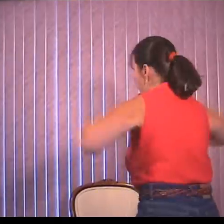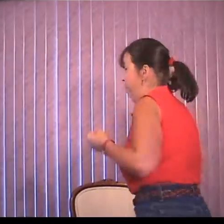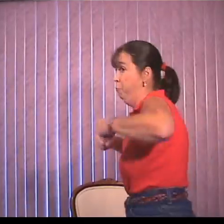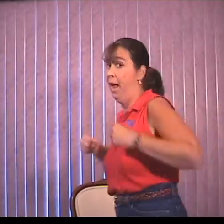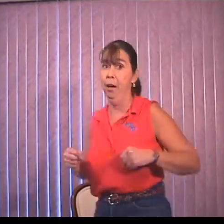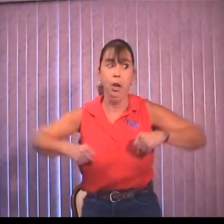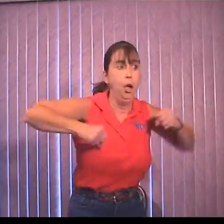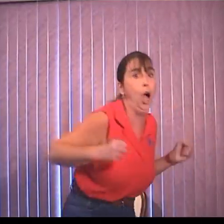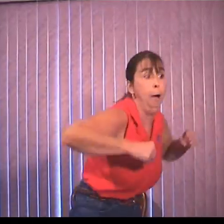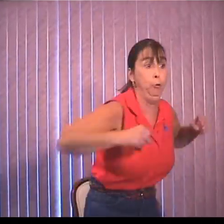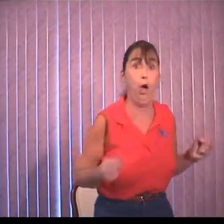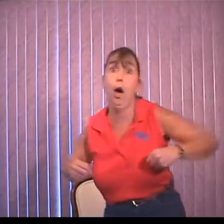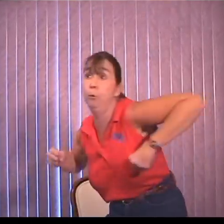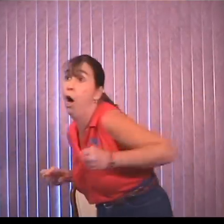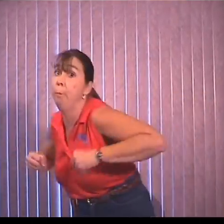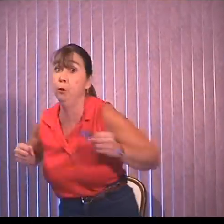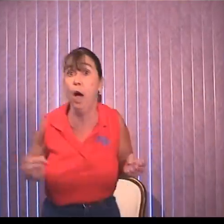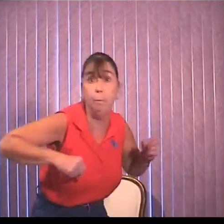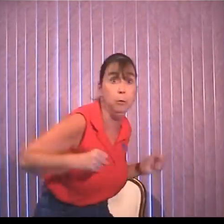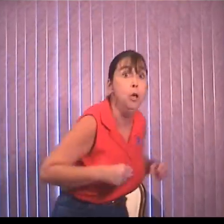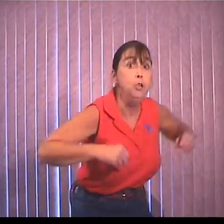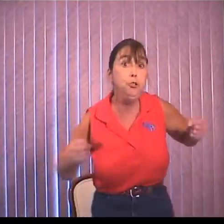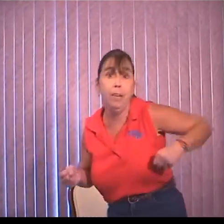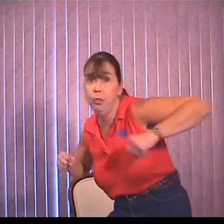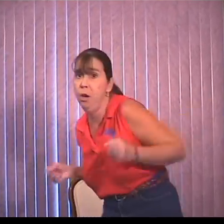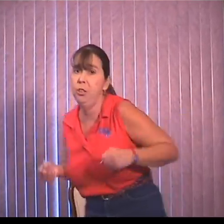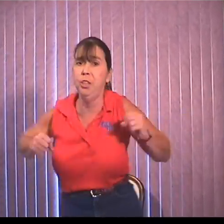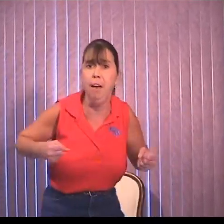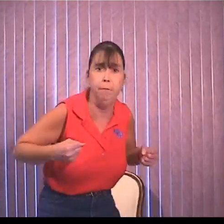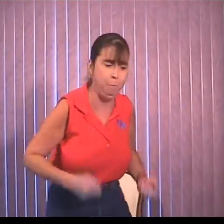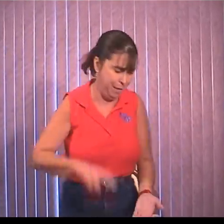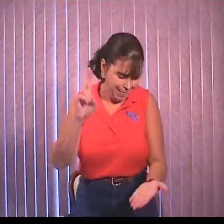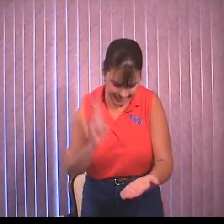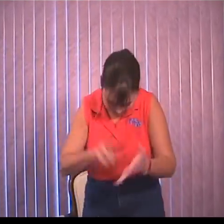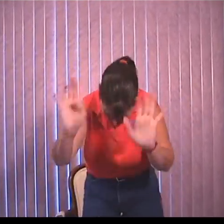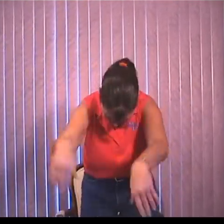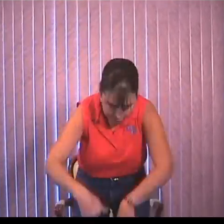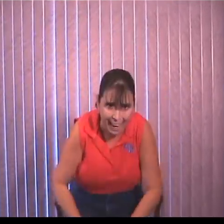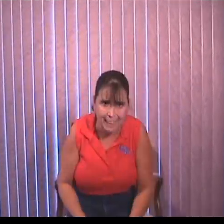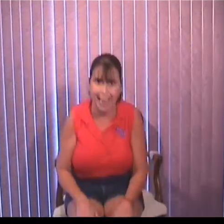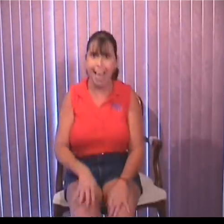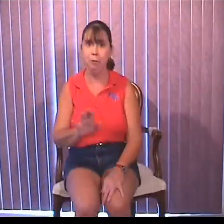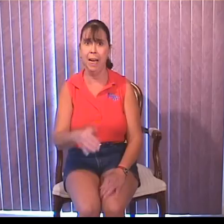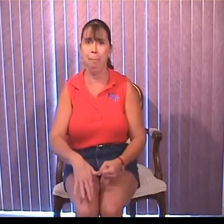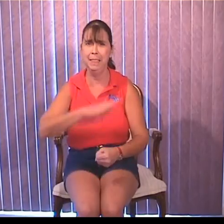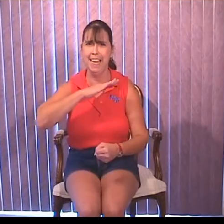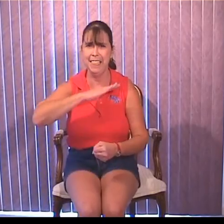around. Gobble, gobble, gobble, gobble. Stretch your stuff. Sit back down, Tommy says,